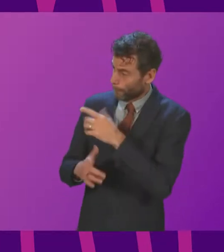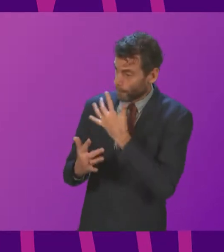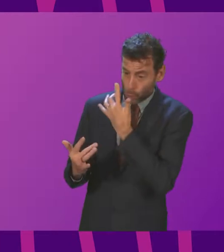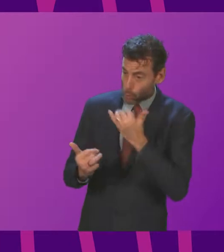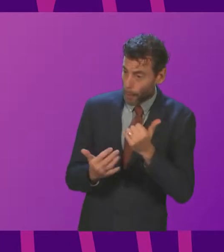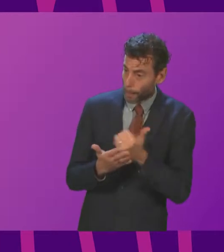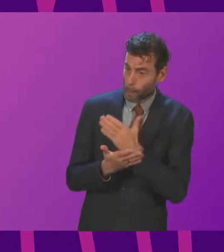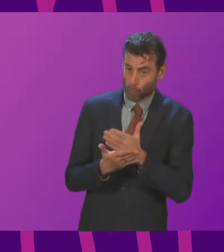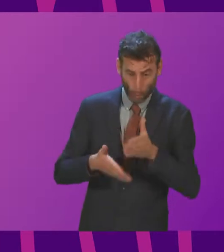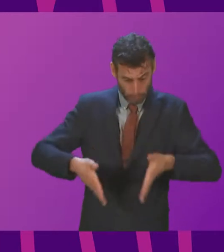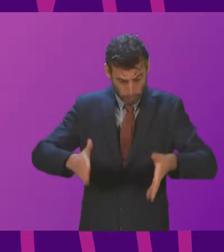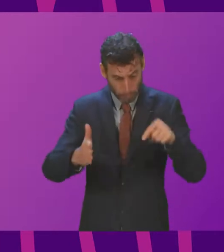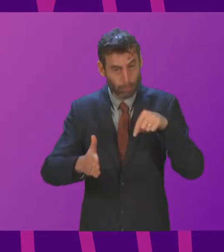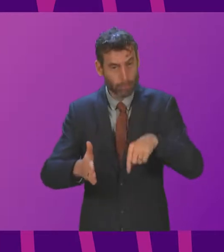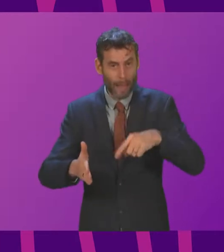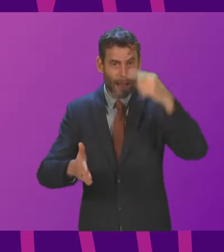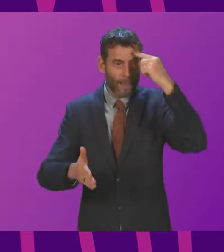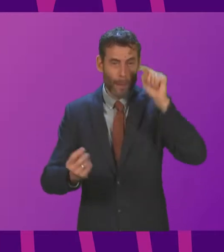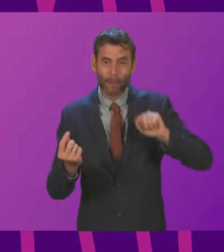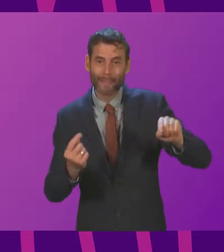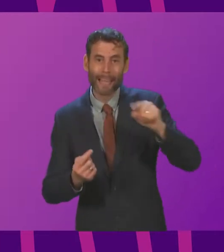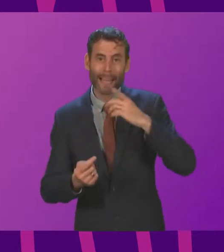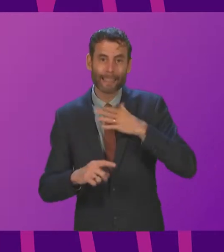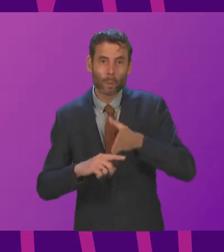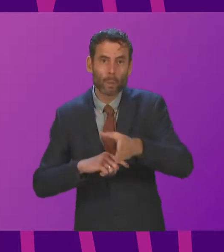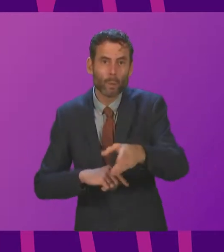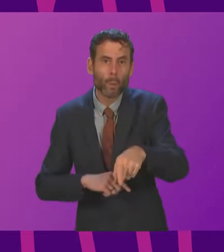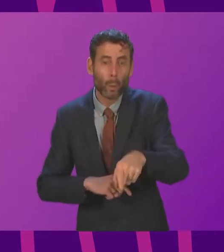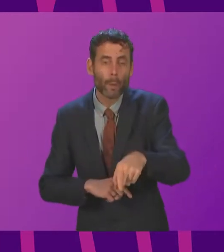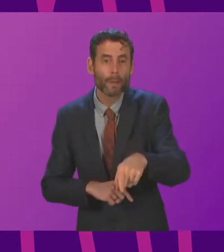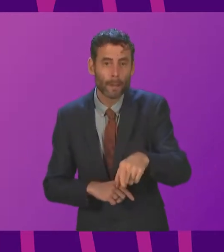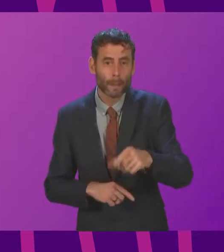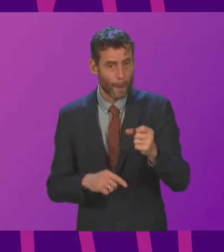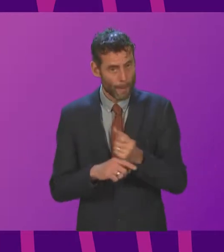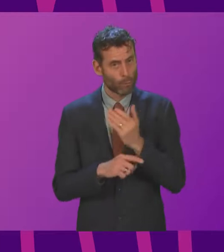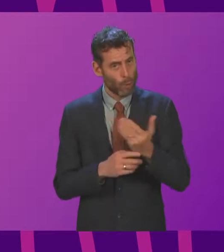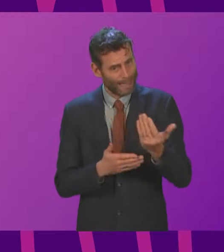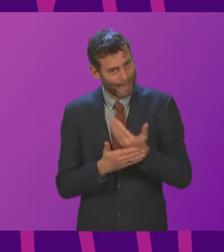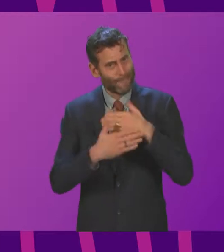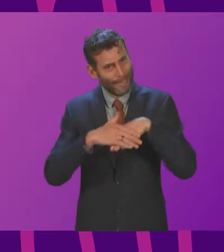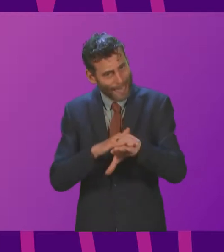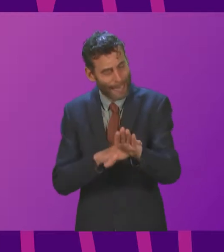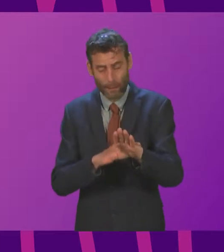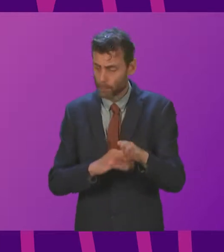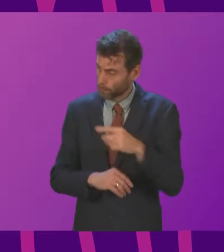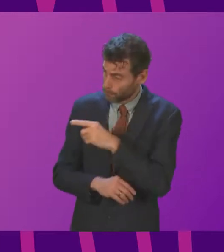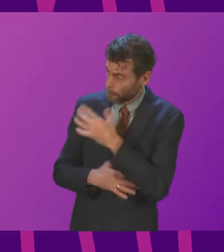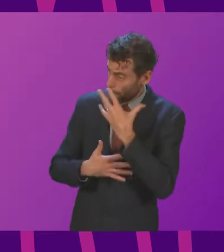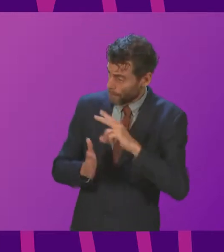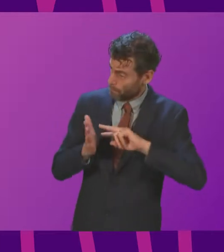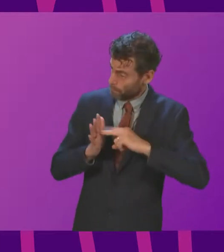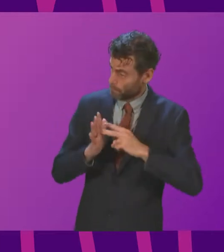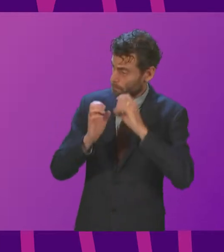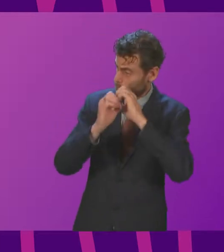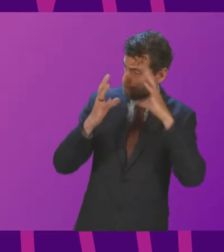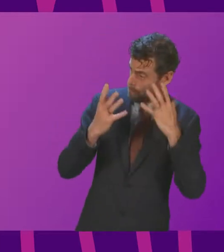can, that she will be mindful of the need to constantly ensure that these safe routes to accident and emergency in our hospitals is